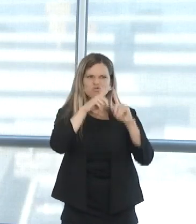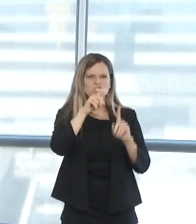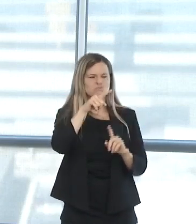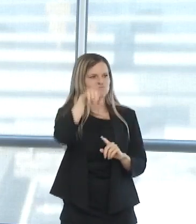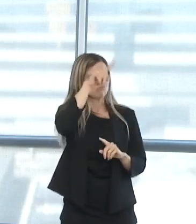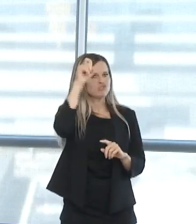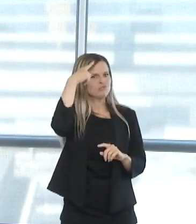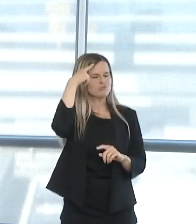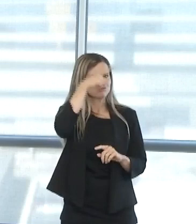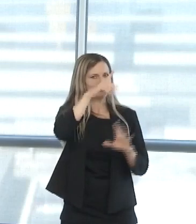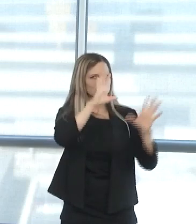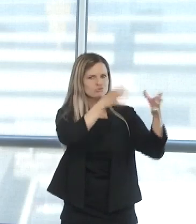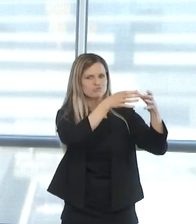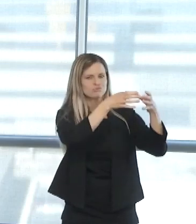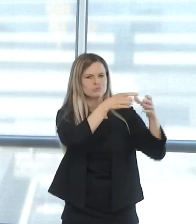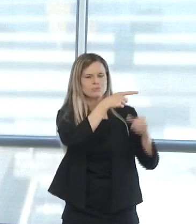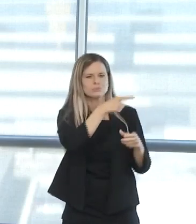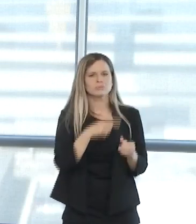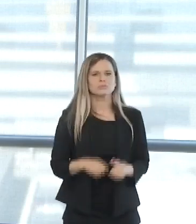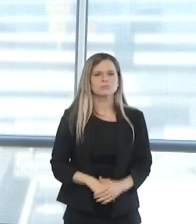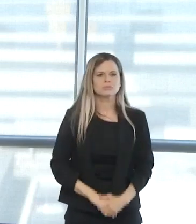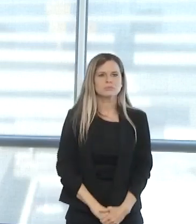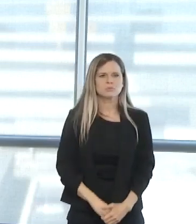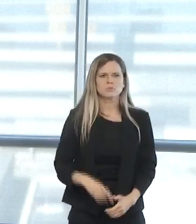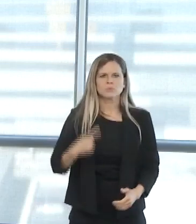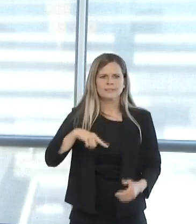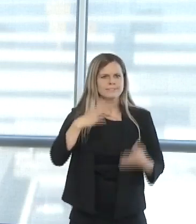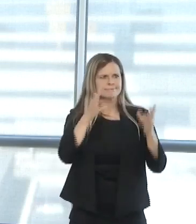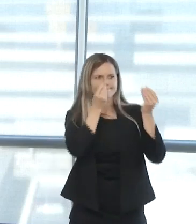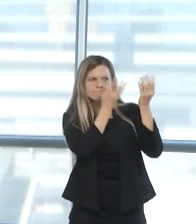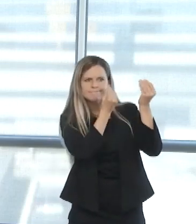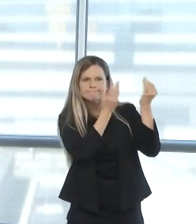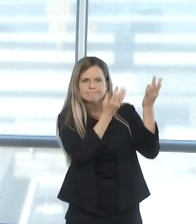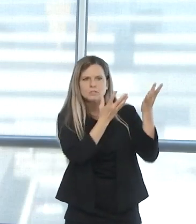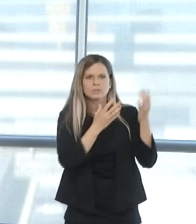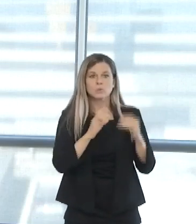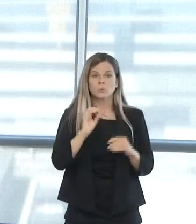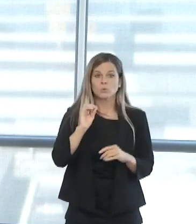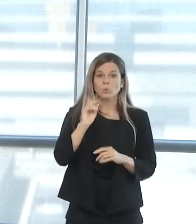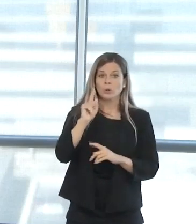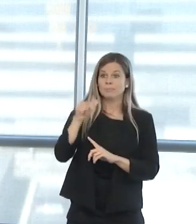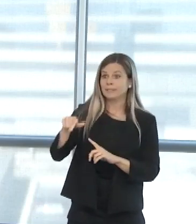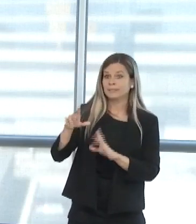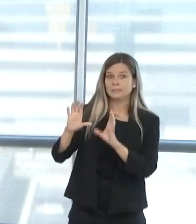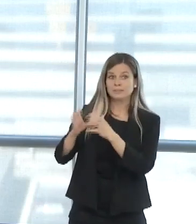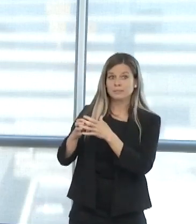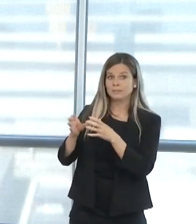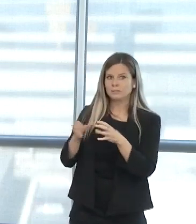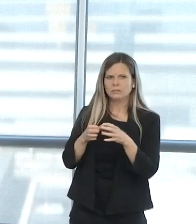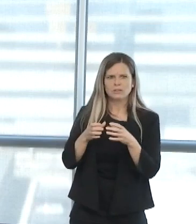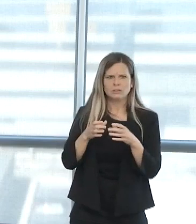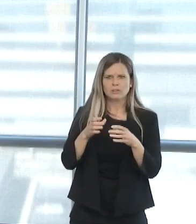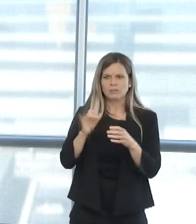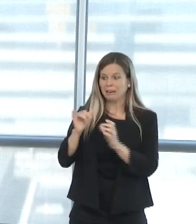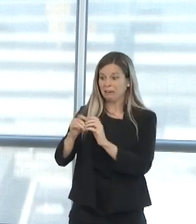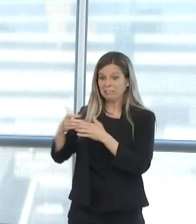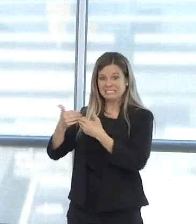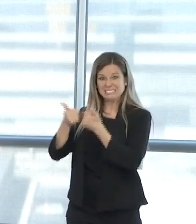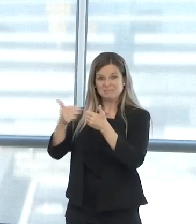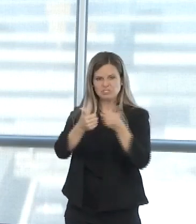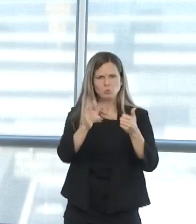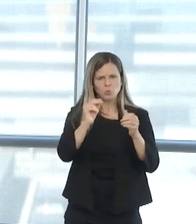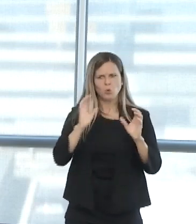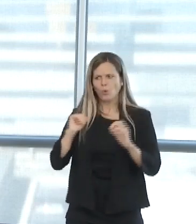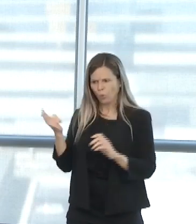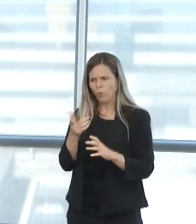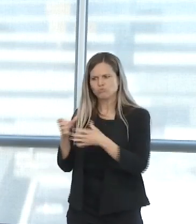for our availability here. So we'll have a coordinated Oklahoma response. I would also say that after this surge, which is the focus